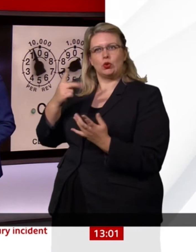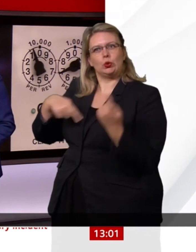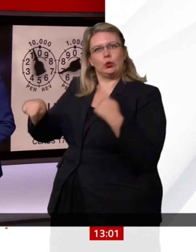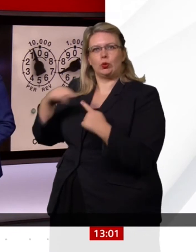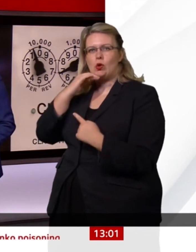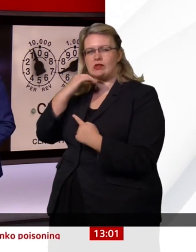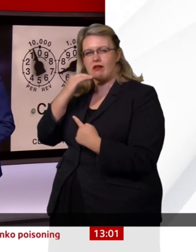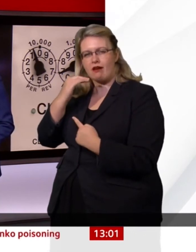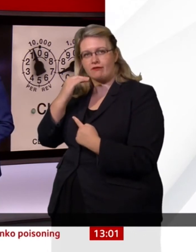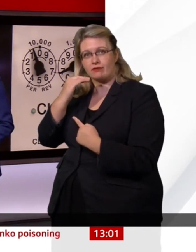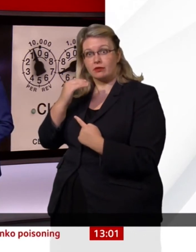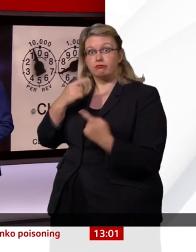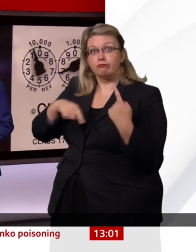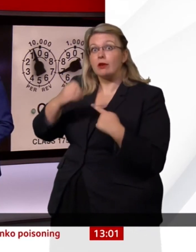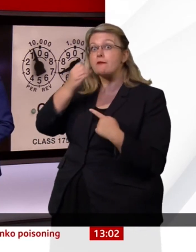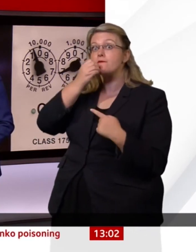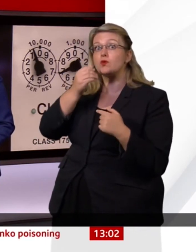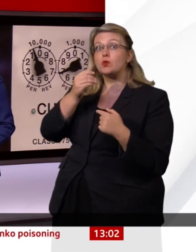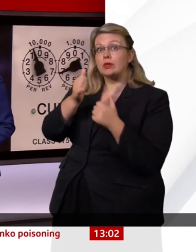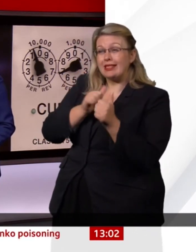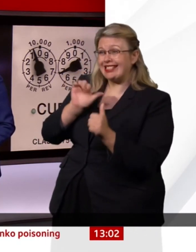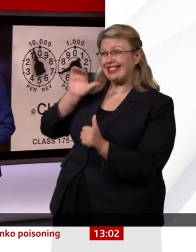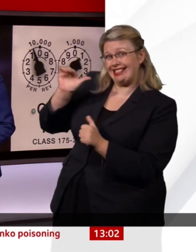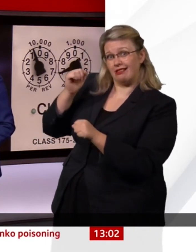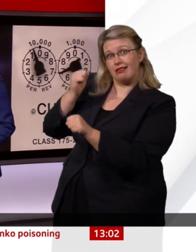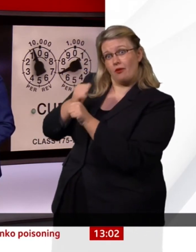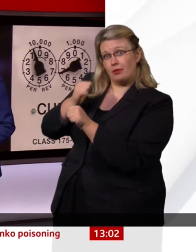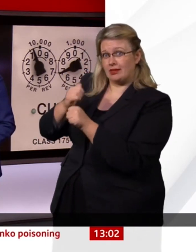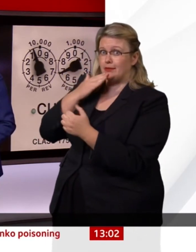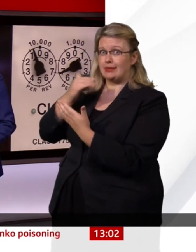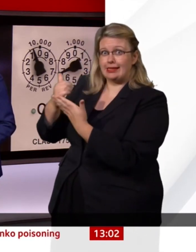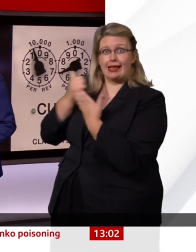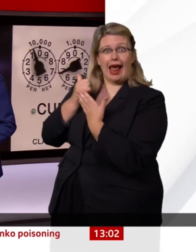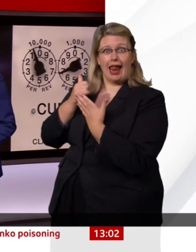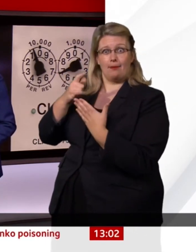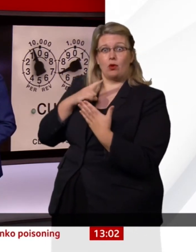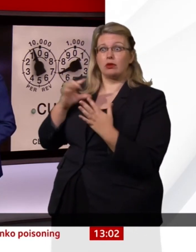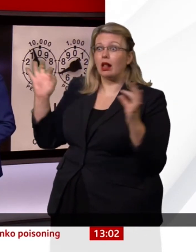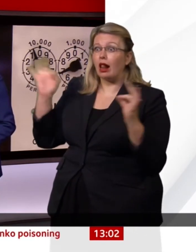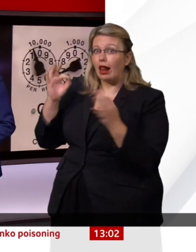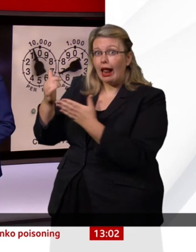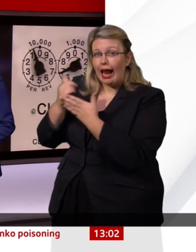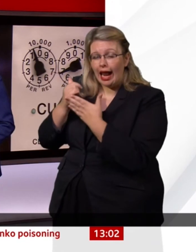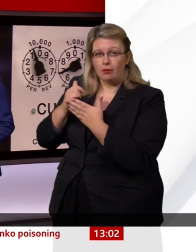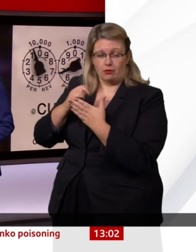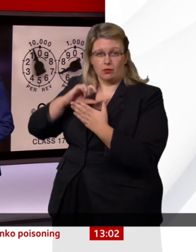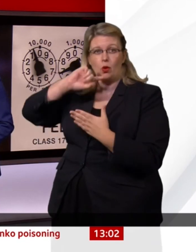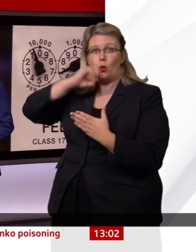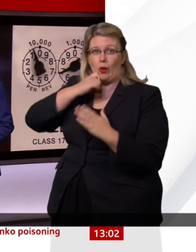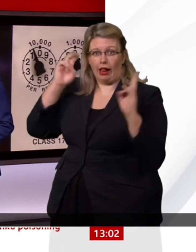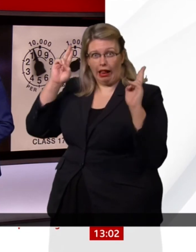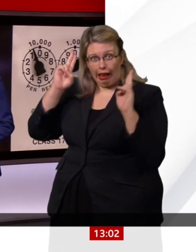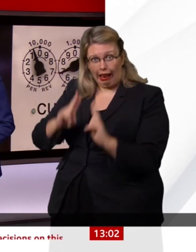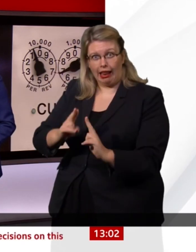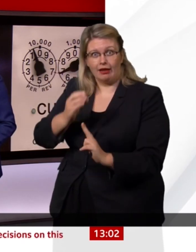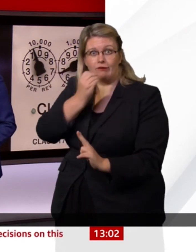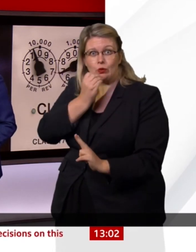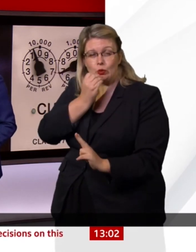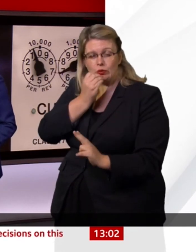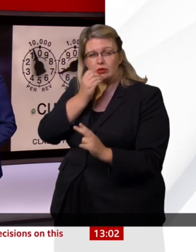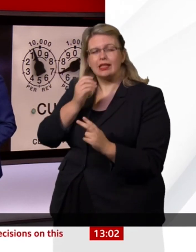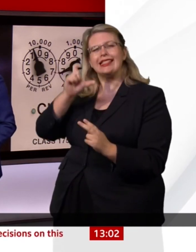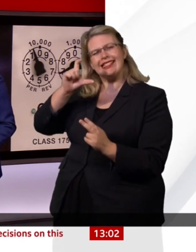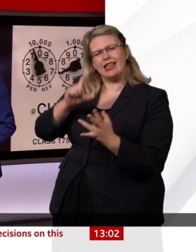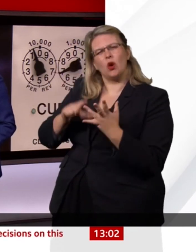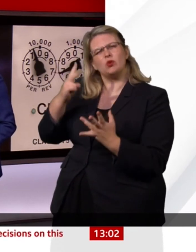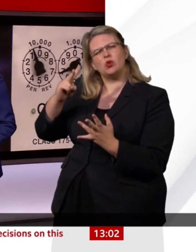from the government to prevent empty shelves, possibly by the end of next week. CO2 is used for food packaging and for stunning livestock